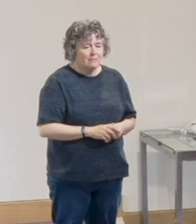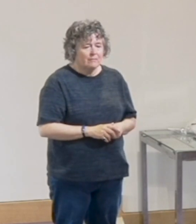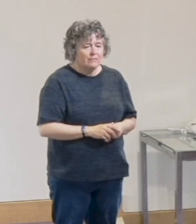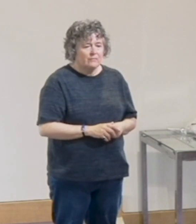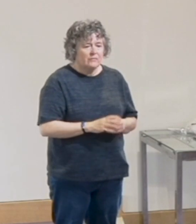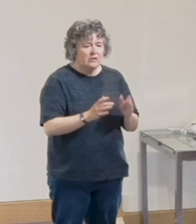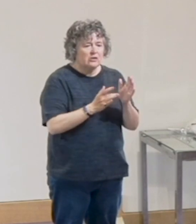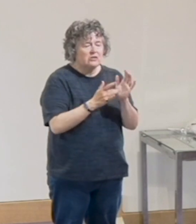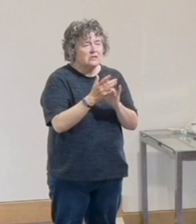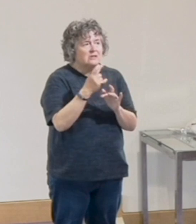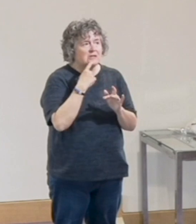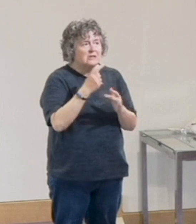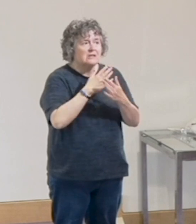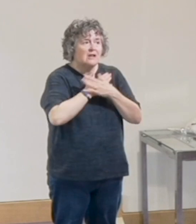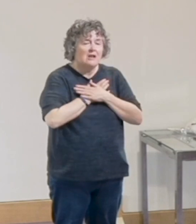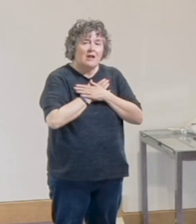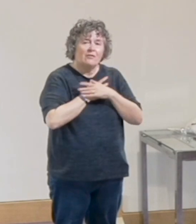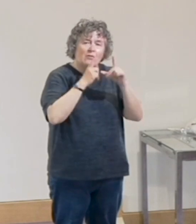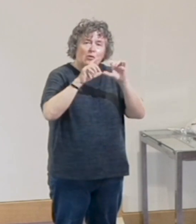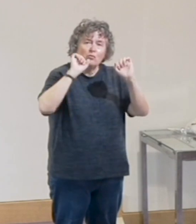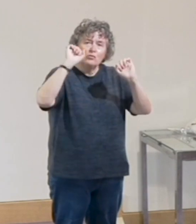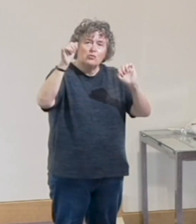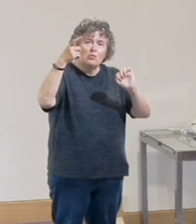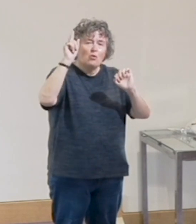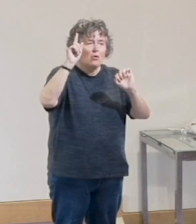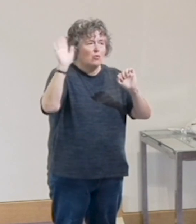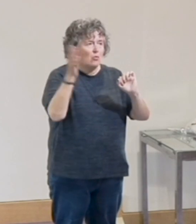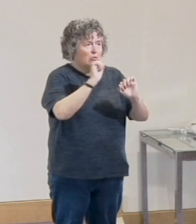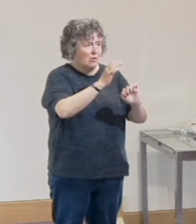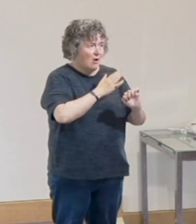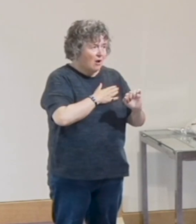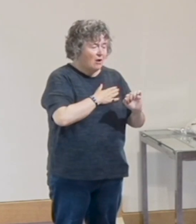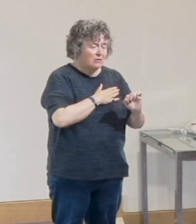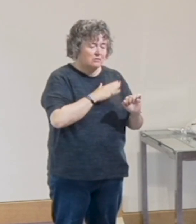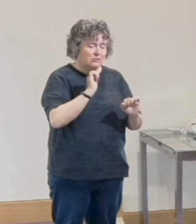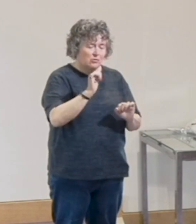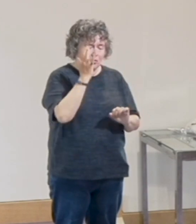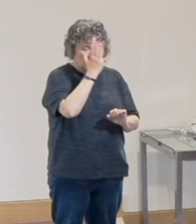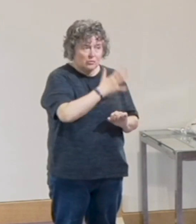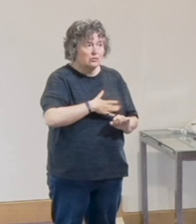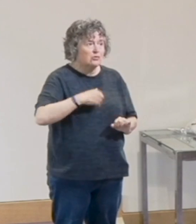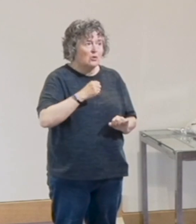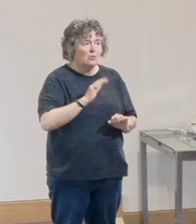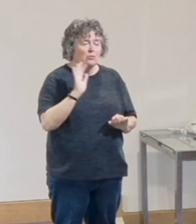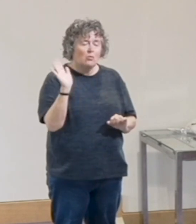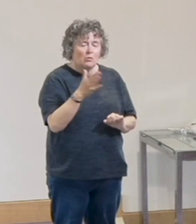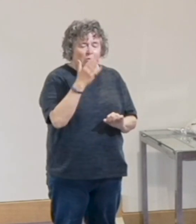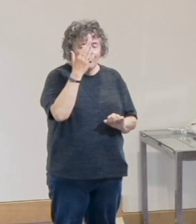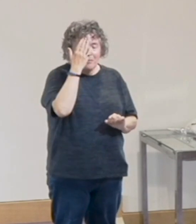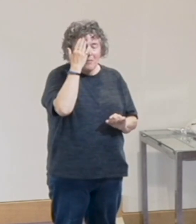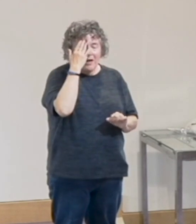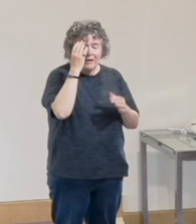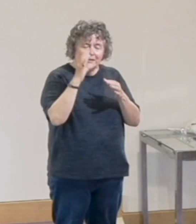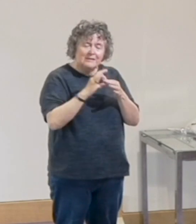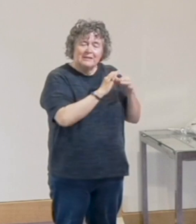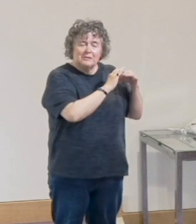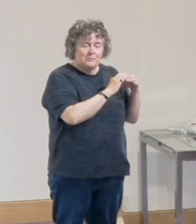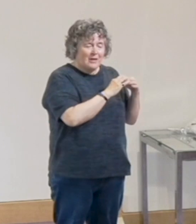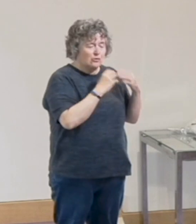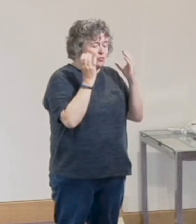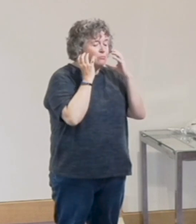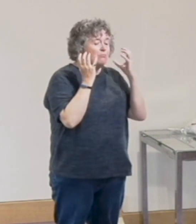is following on from the time of the Mosaic Law when we got the Ten Commandments.